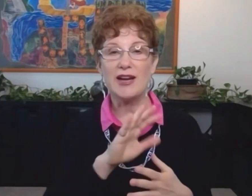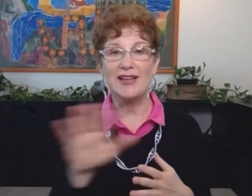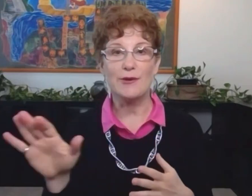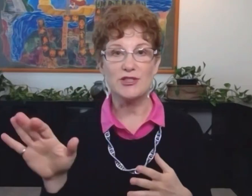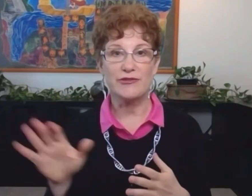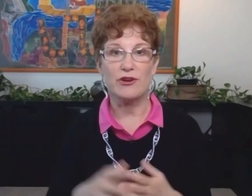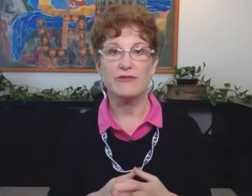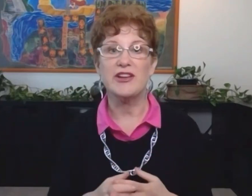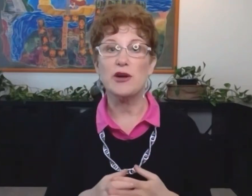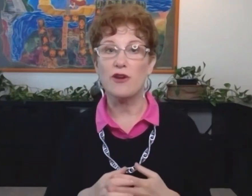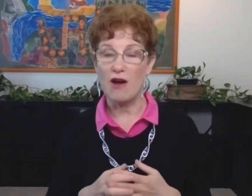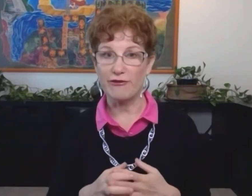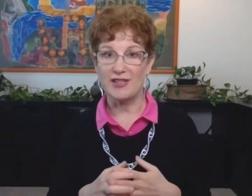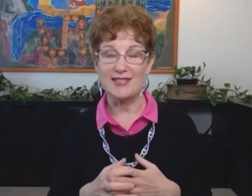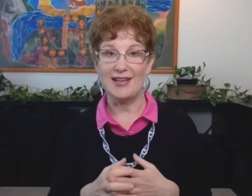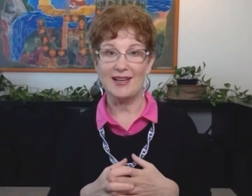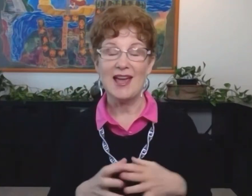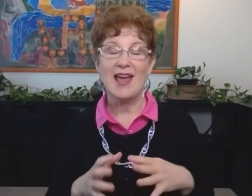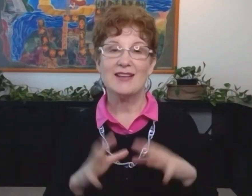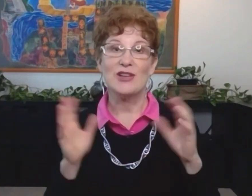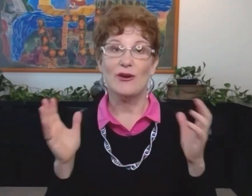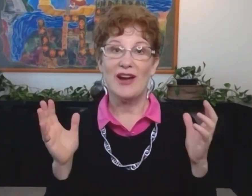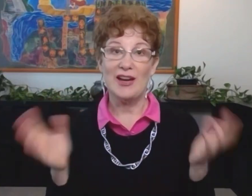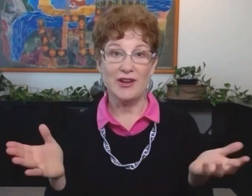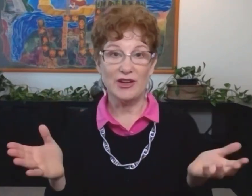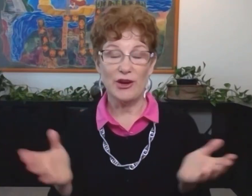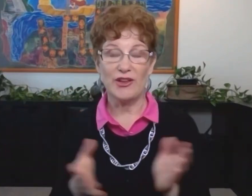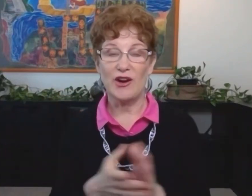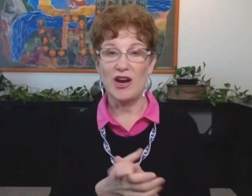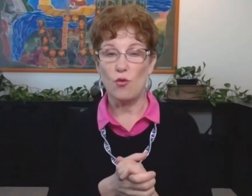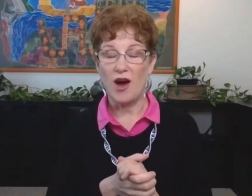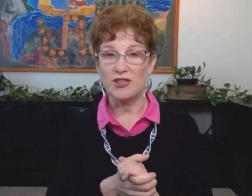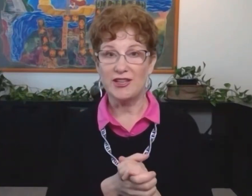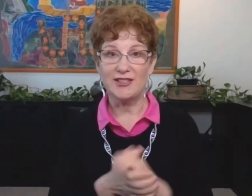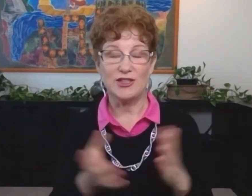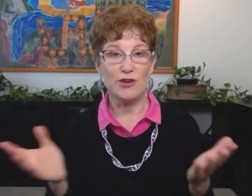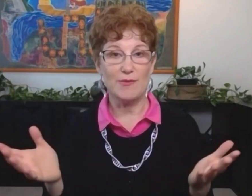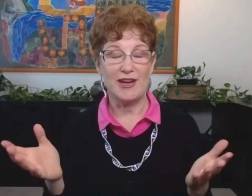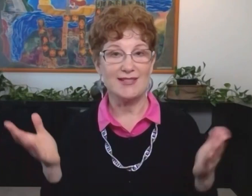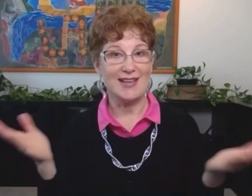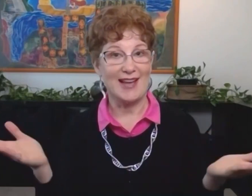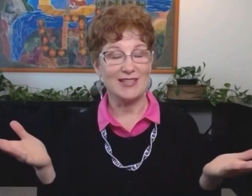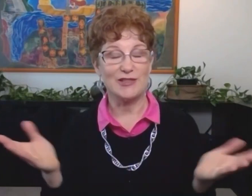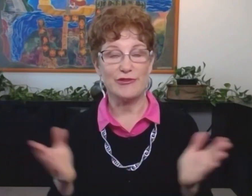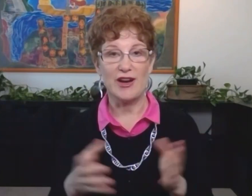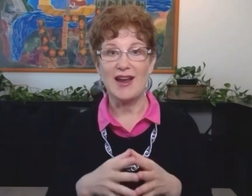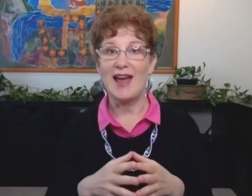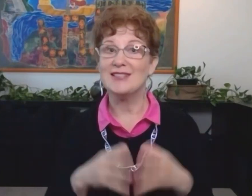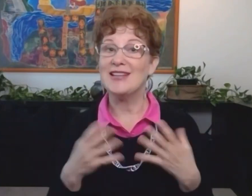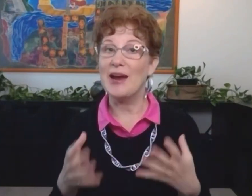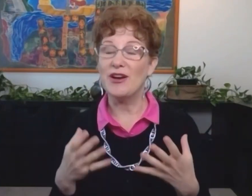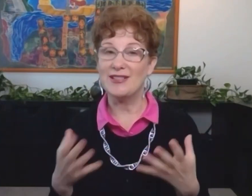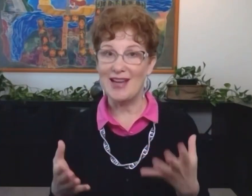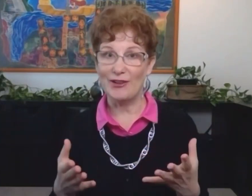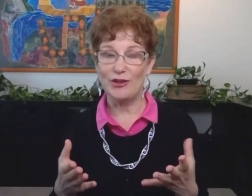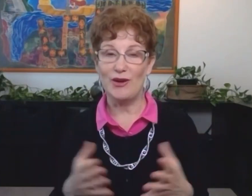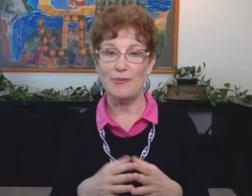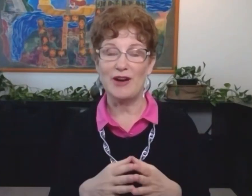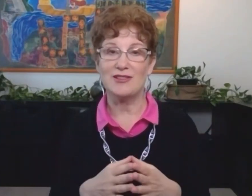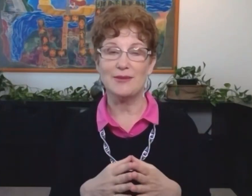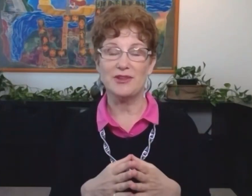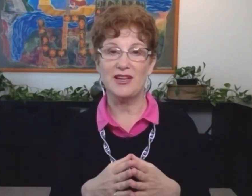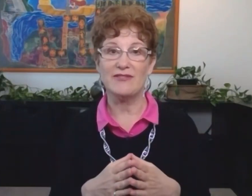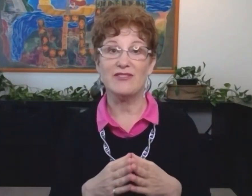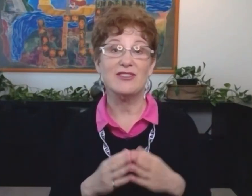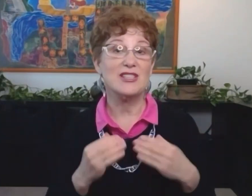called body language for video conferencing. So anyone can go there and watch it. It's 30 minutes. Again, it's free. And today I want to tell